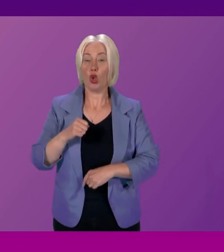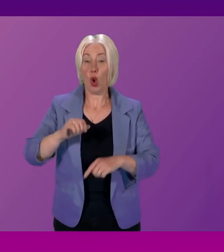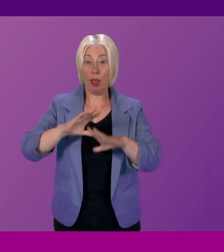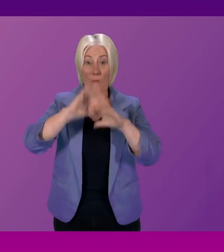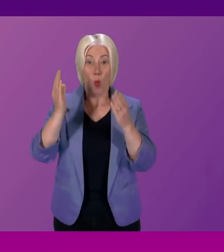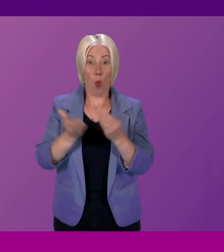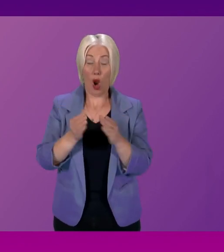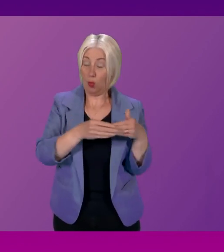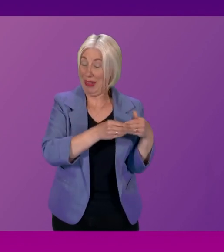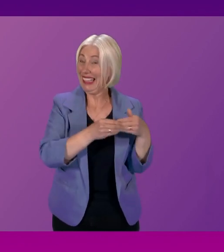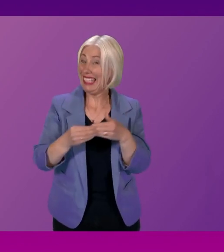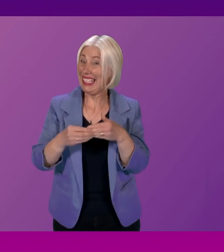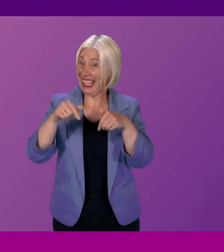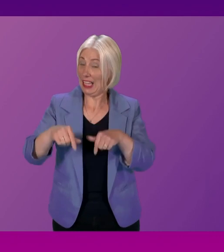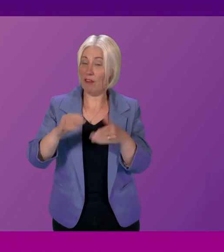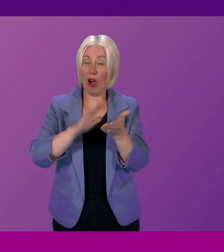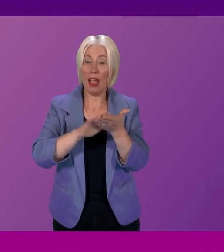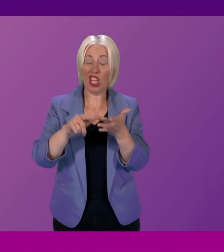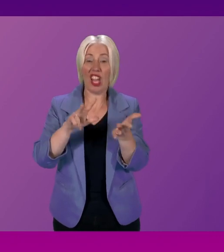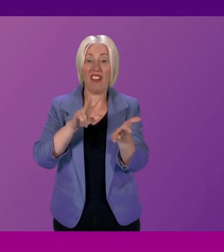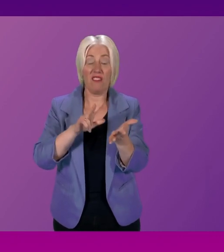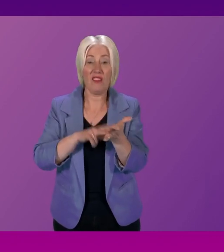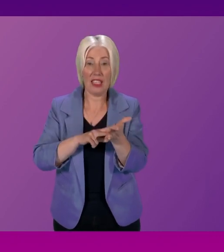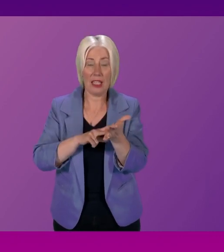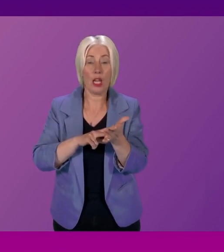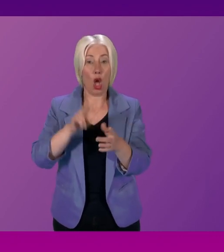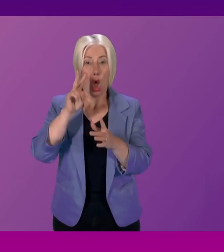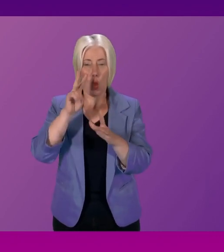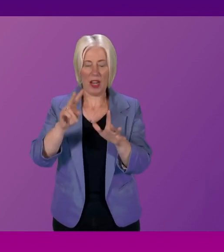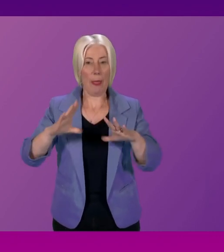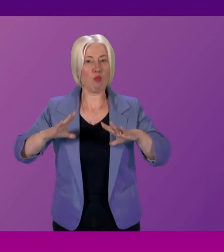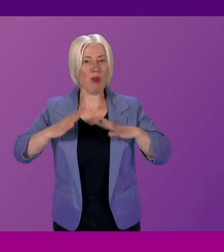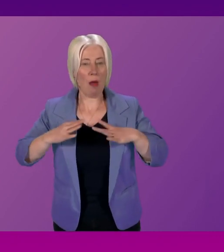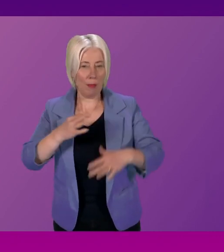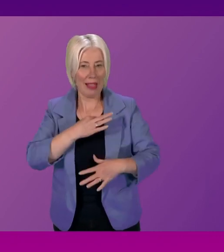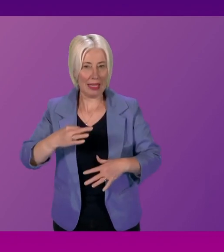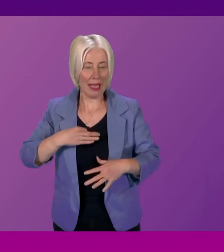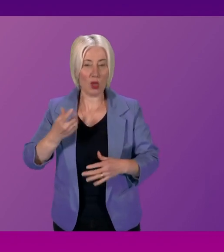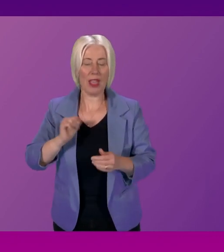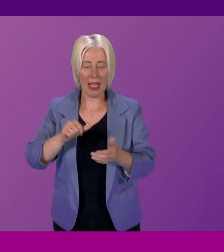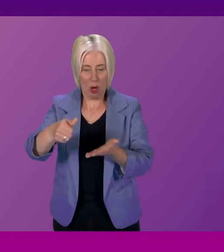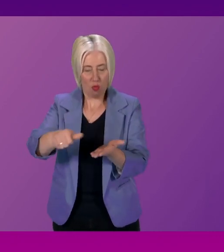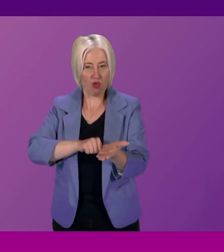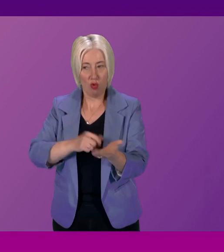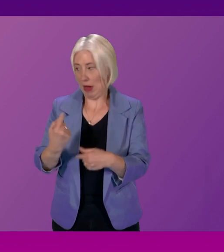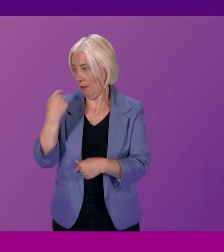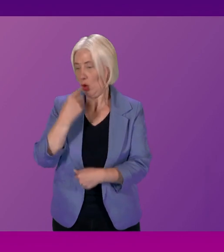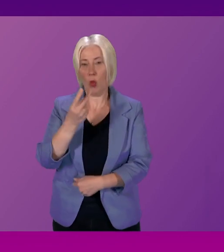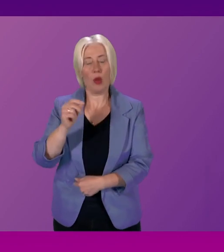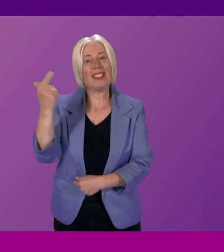in the implementation of HIV pre-exposure prophylaxis PrEP since the introduction of our programme in 2017.